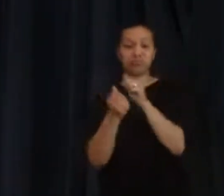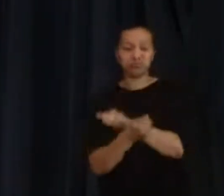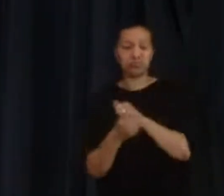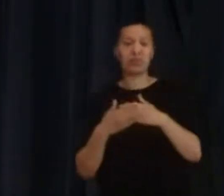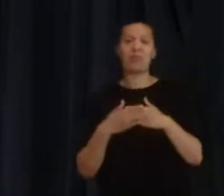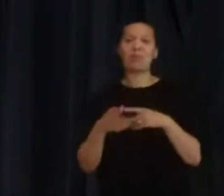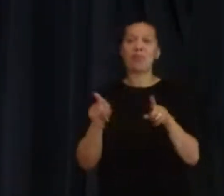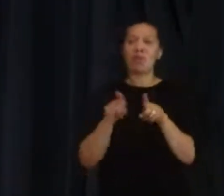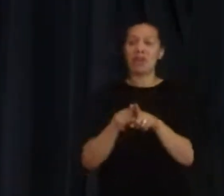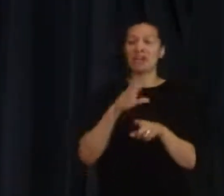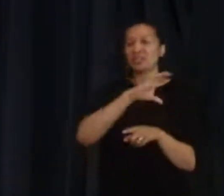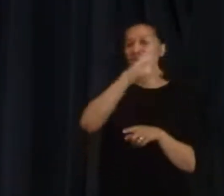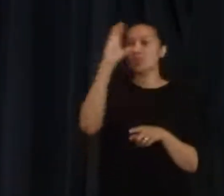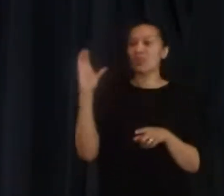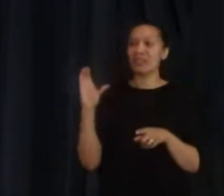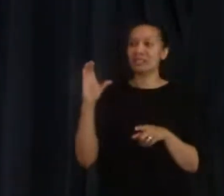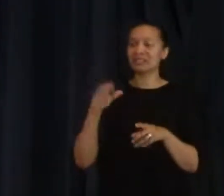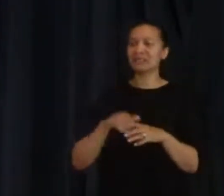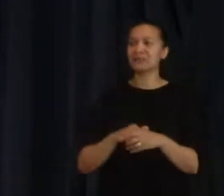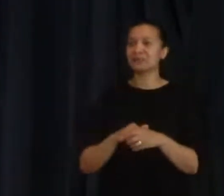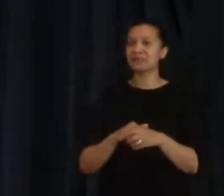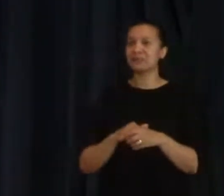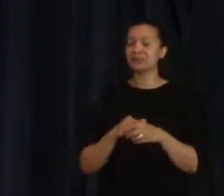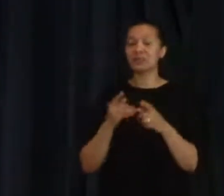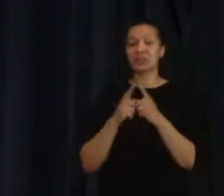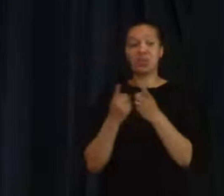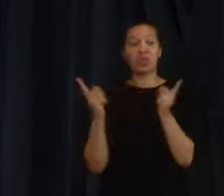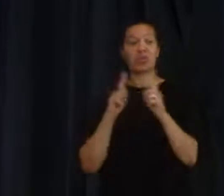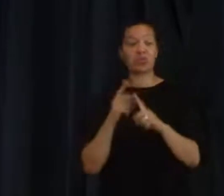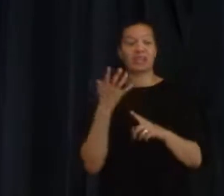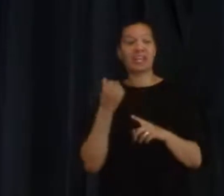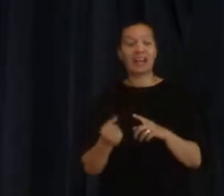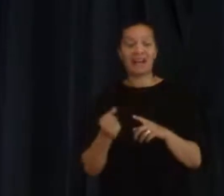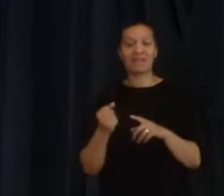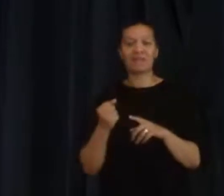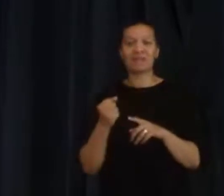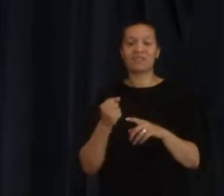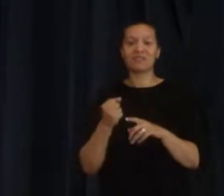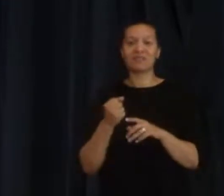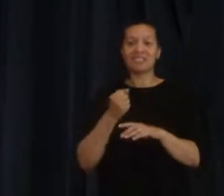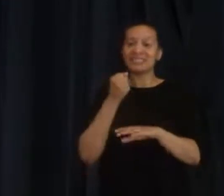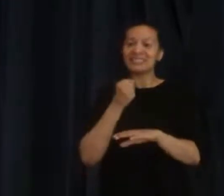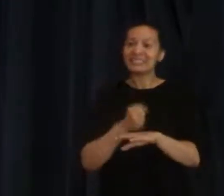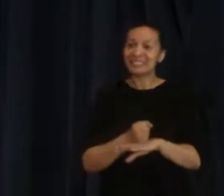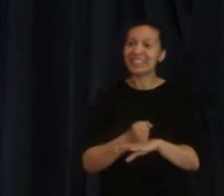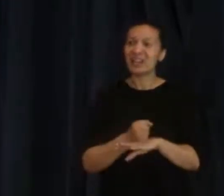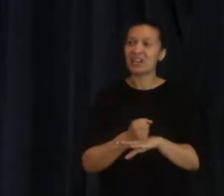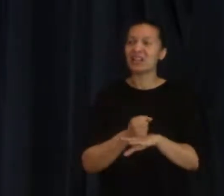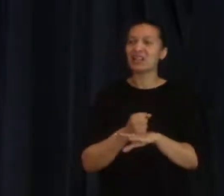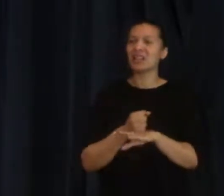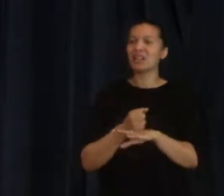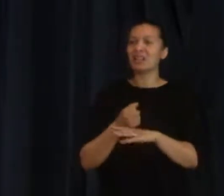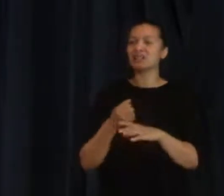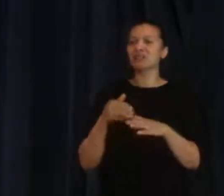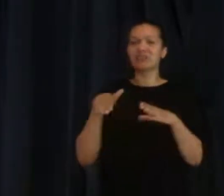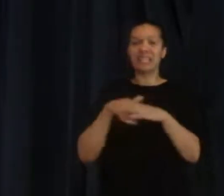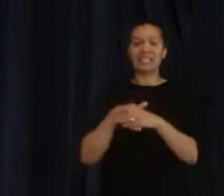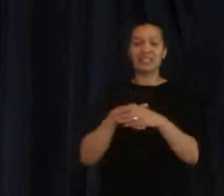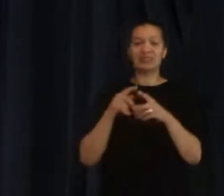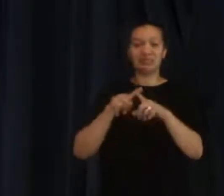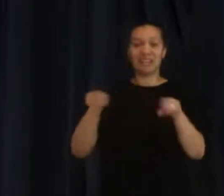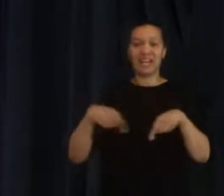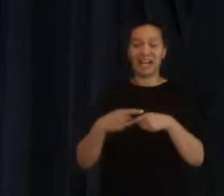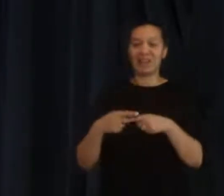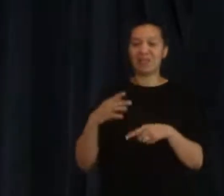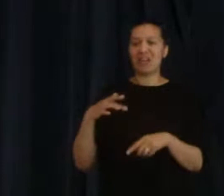And so we receive the seal of the Holy Spirit in our lives, and he starts the process of what, if we're